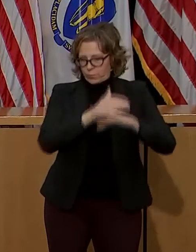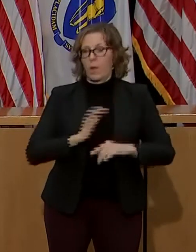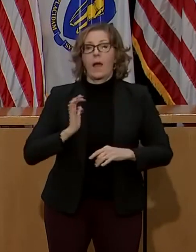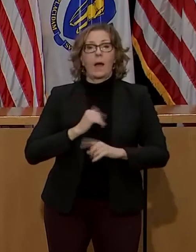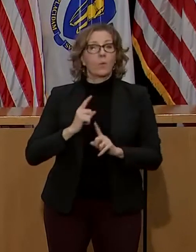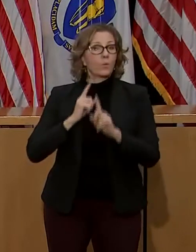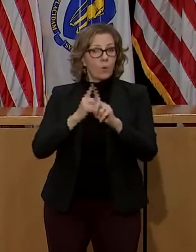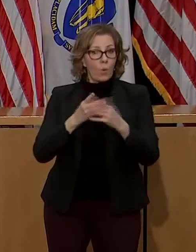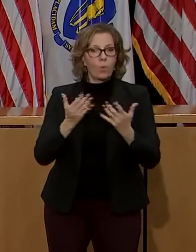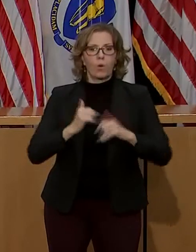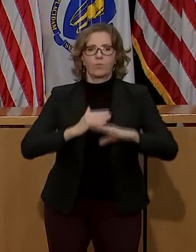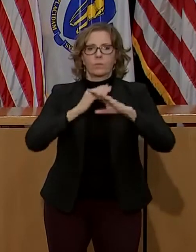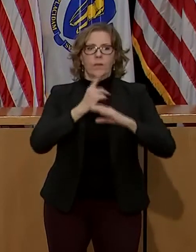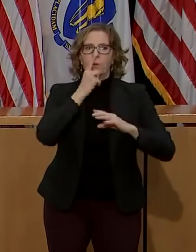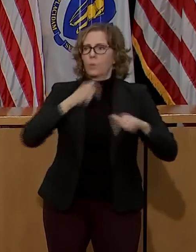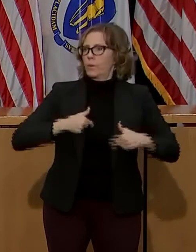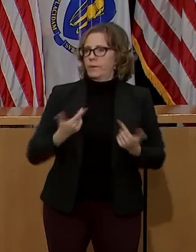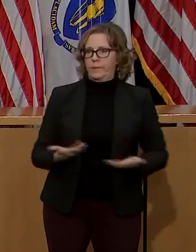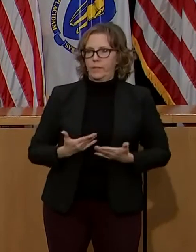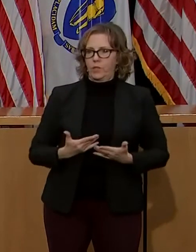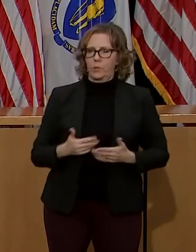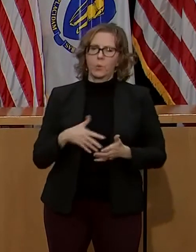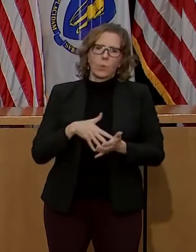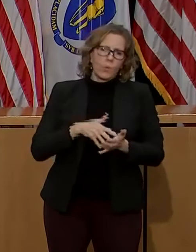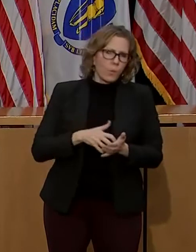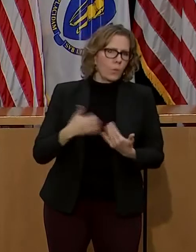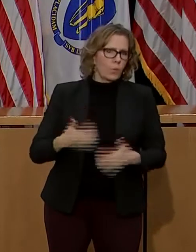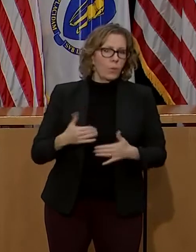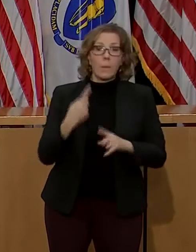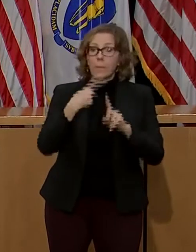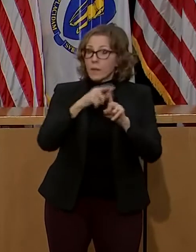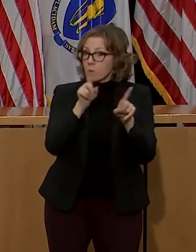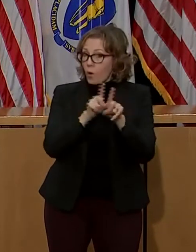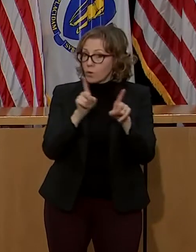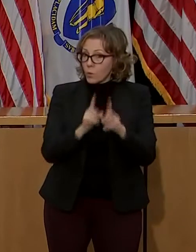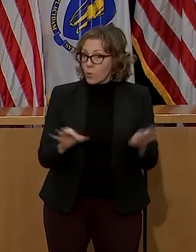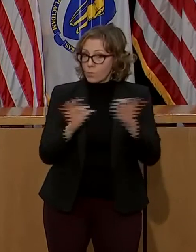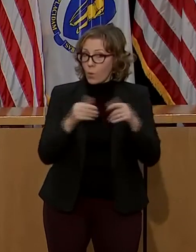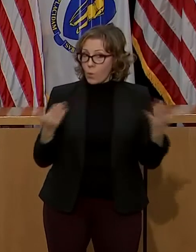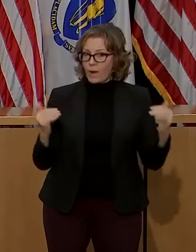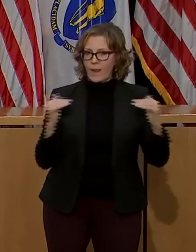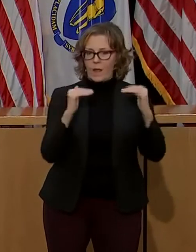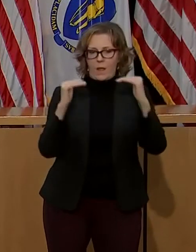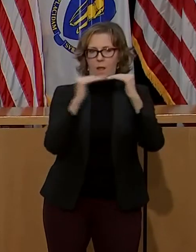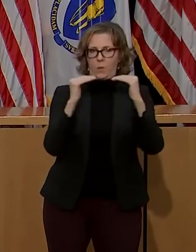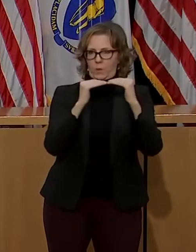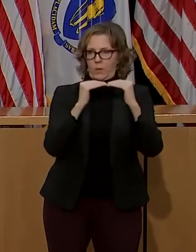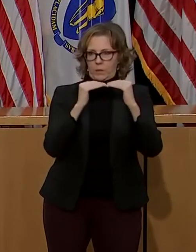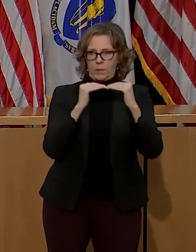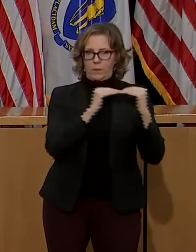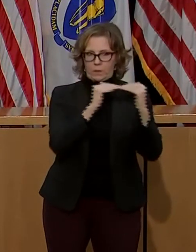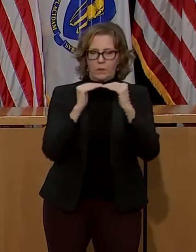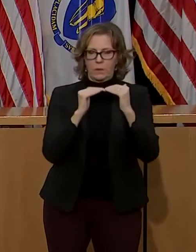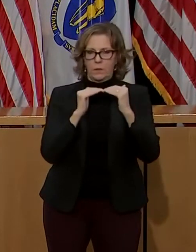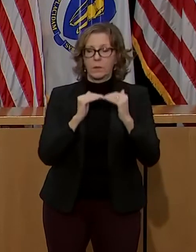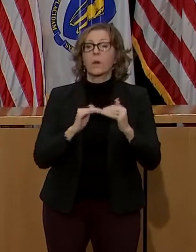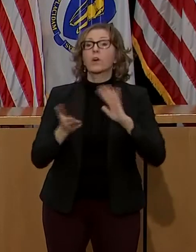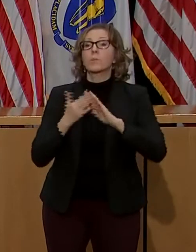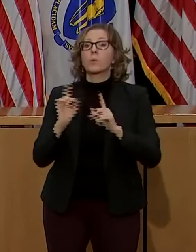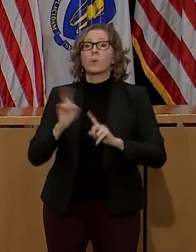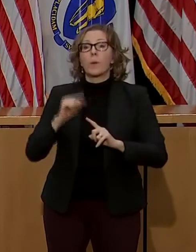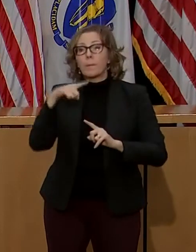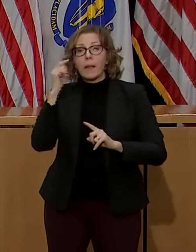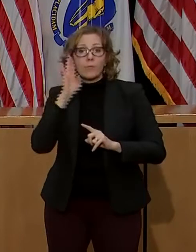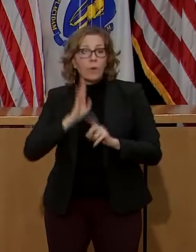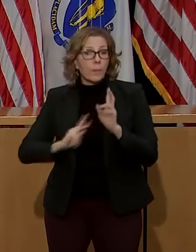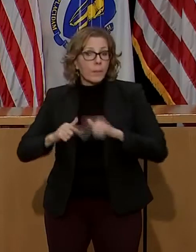of some of our most vulnerable residents, and equity are at the forefront of the planning. Communities of color and at-risk populations are